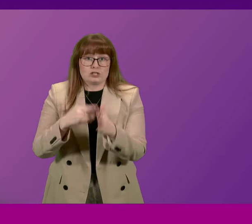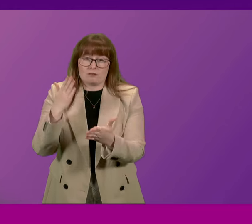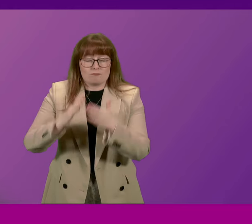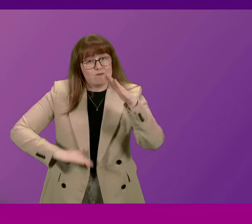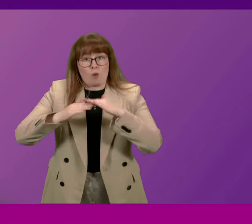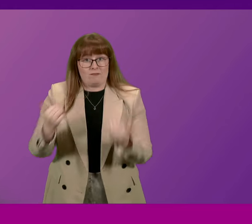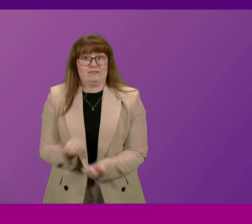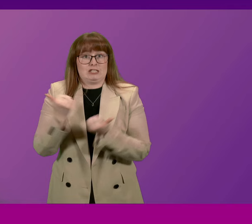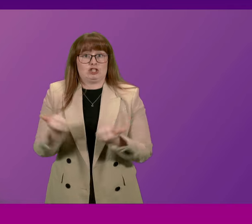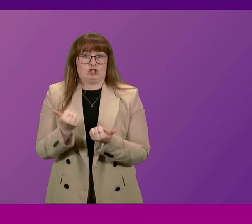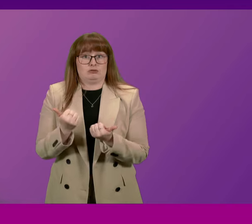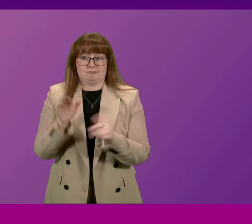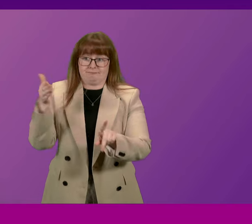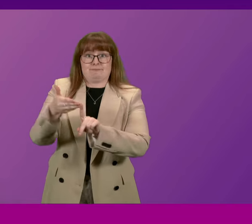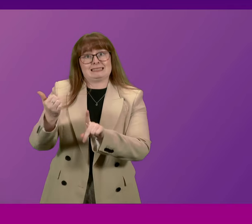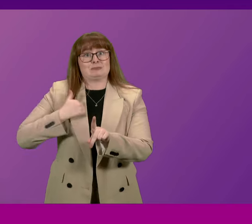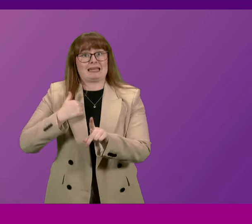completed on time?